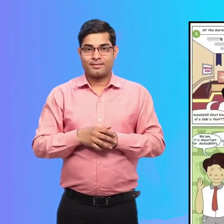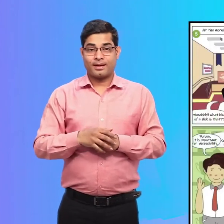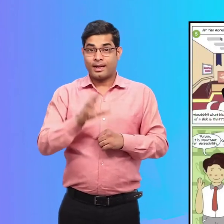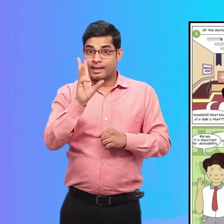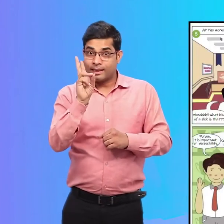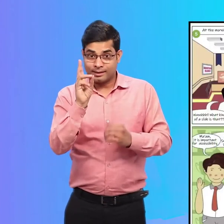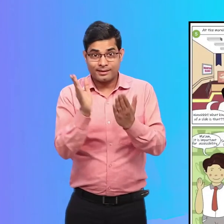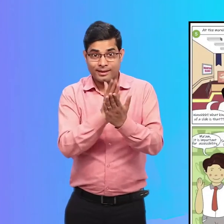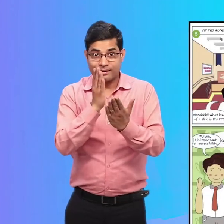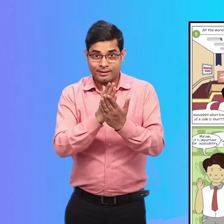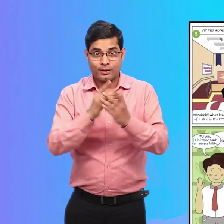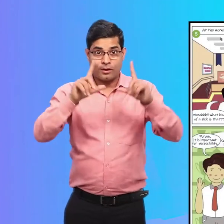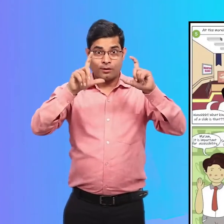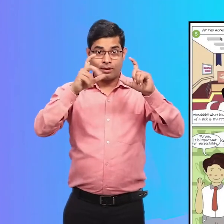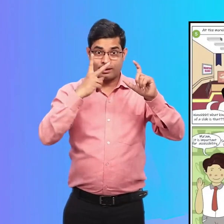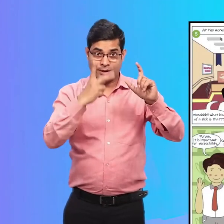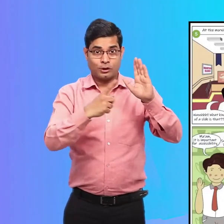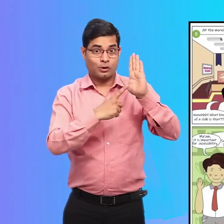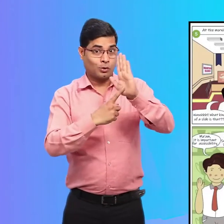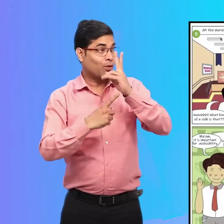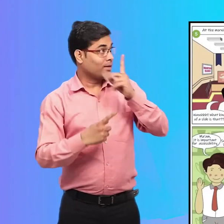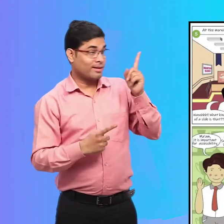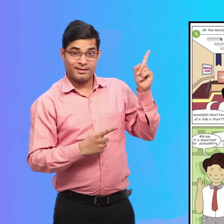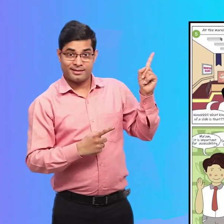This incident is captured in the third picture.